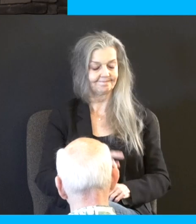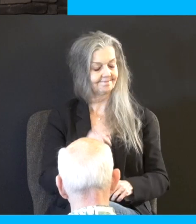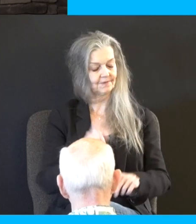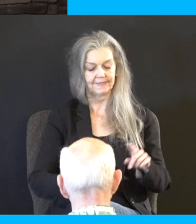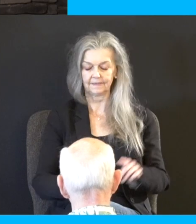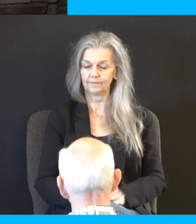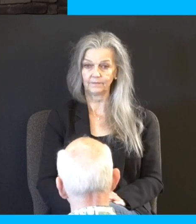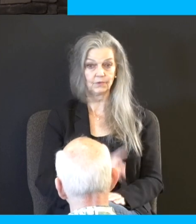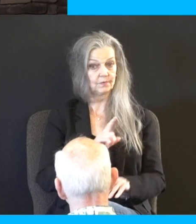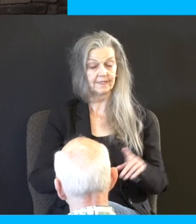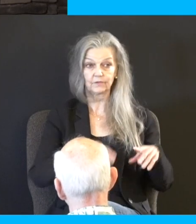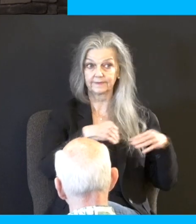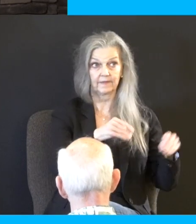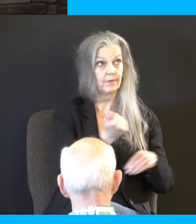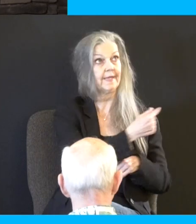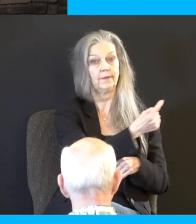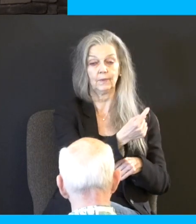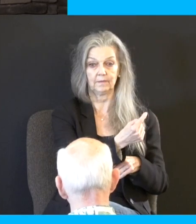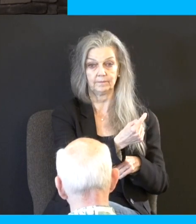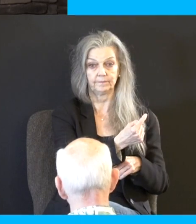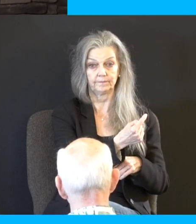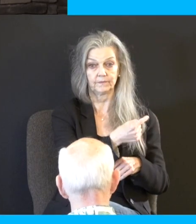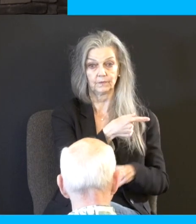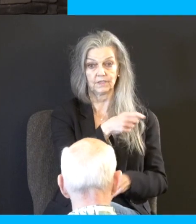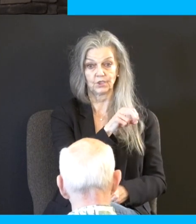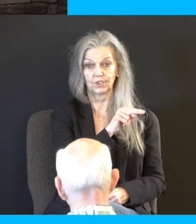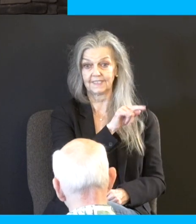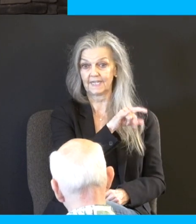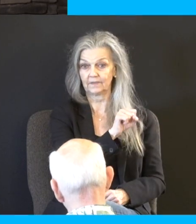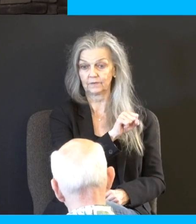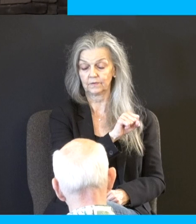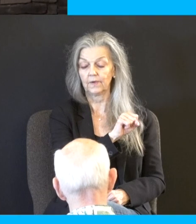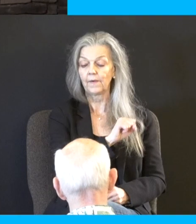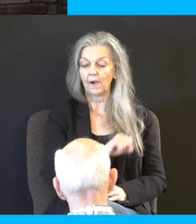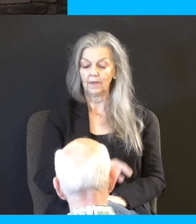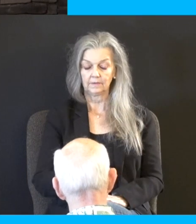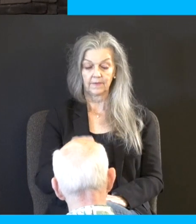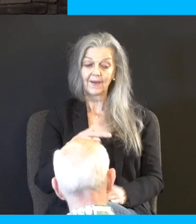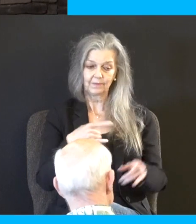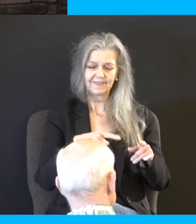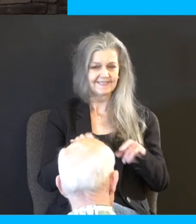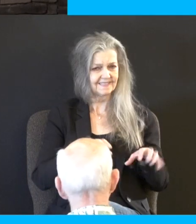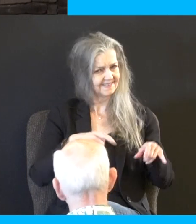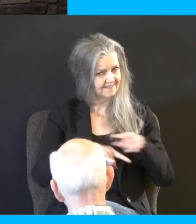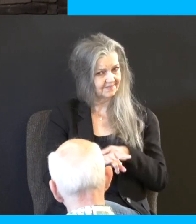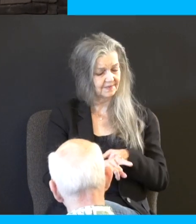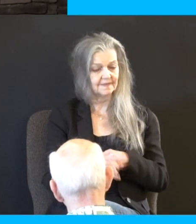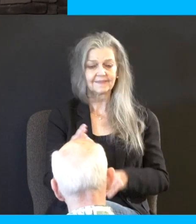can't just put her in the servanthood with the Gentiles, seeing that he had dealt deceitfully or treacherously with him. Something has happened and she's not meeting